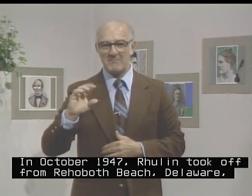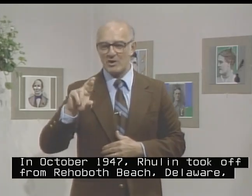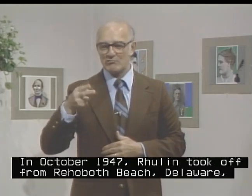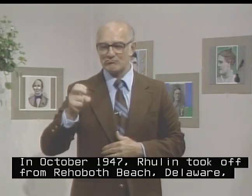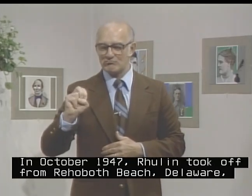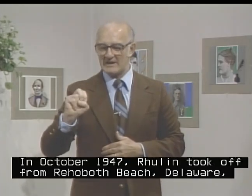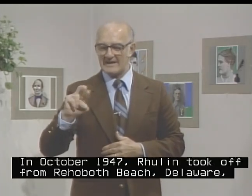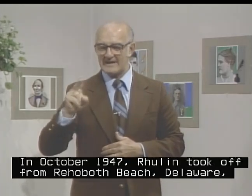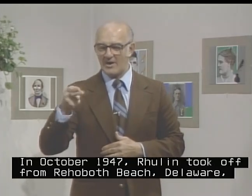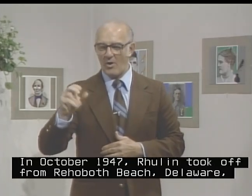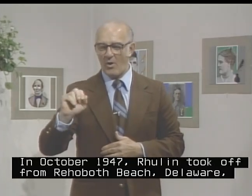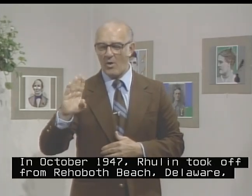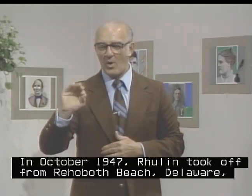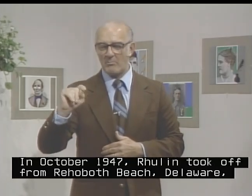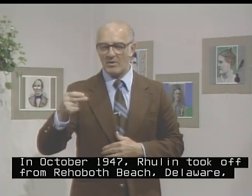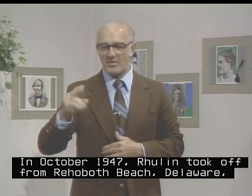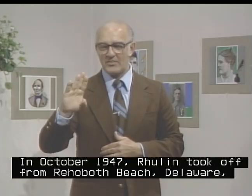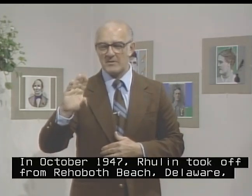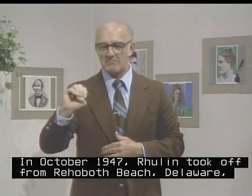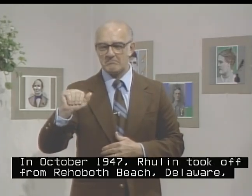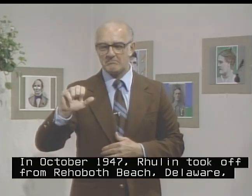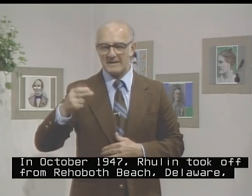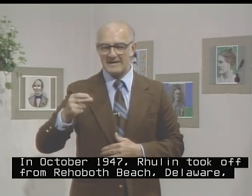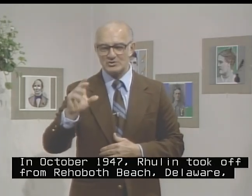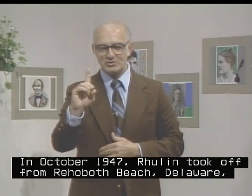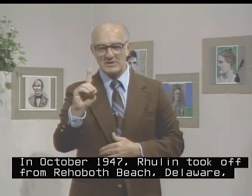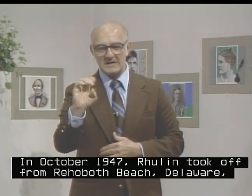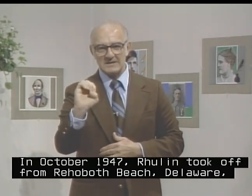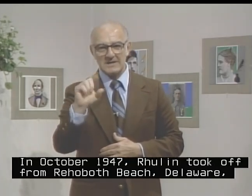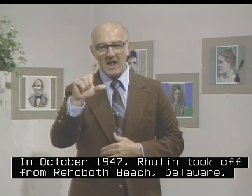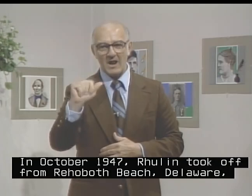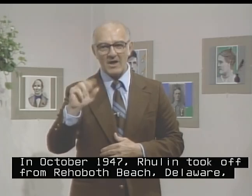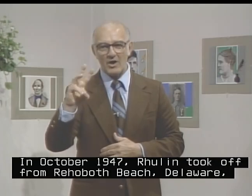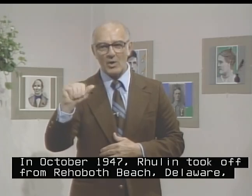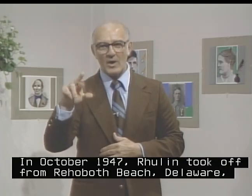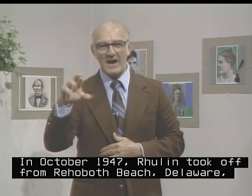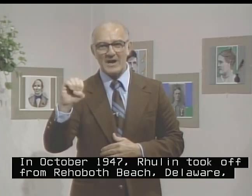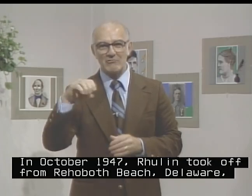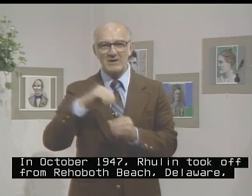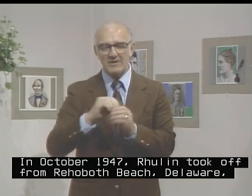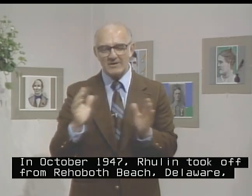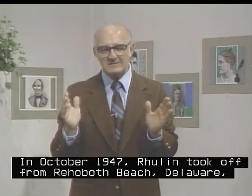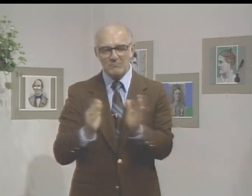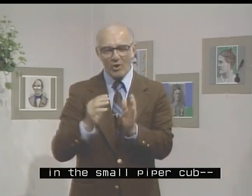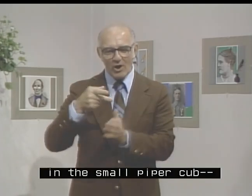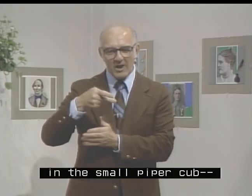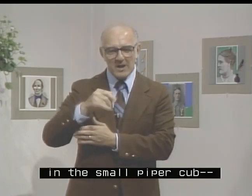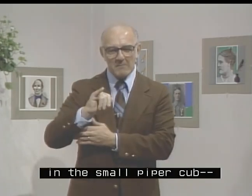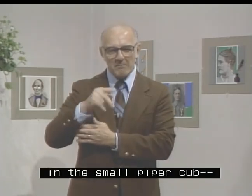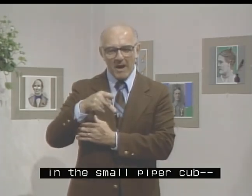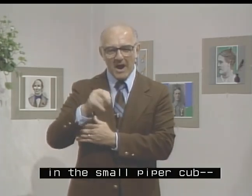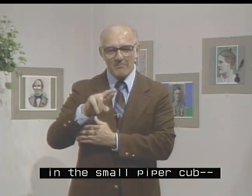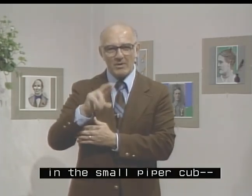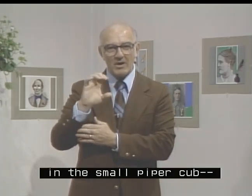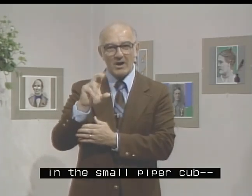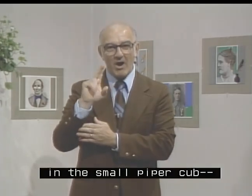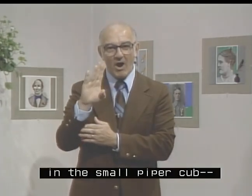Rehoboth Beach, Delaware, where, in a small, piper cub.